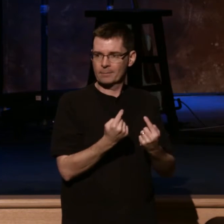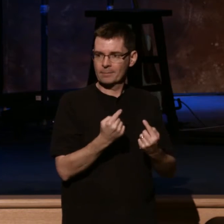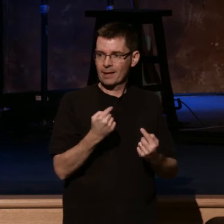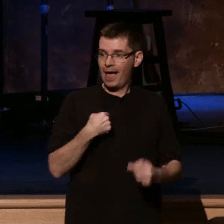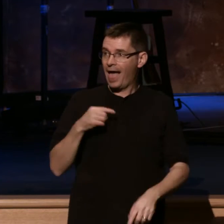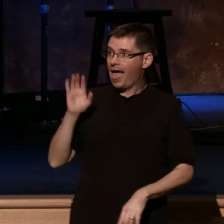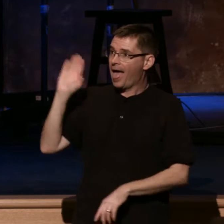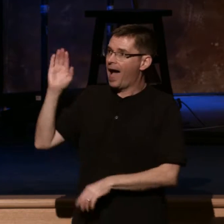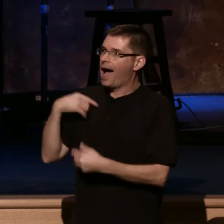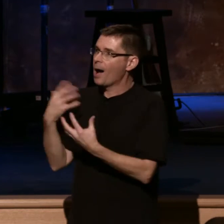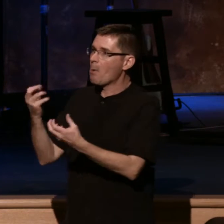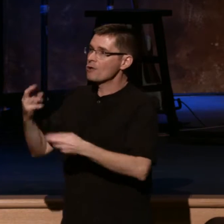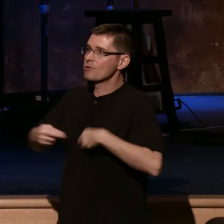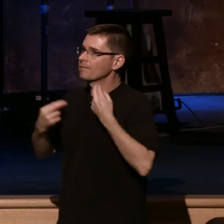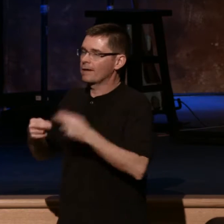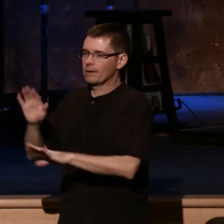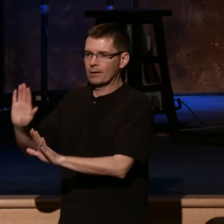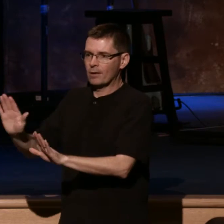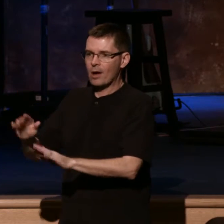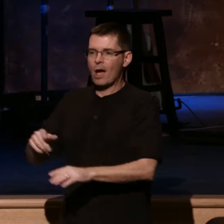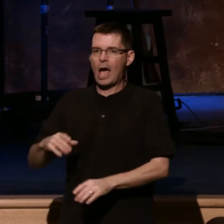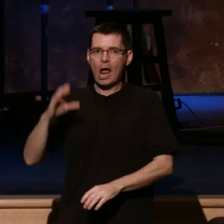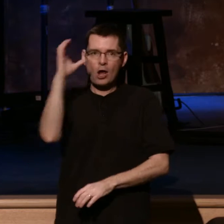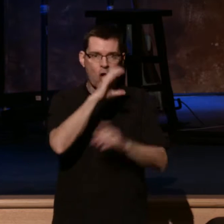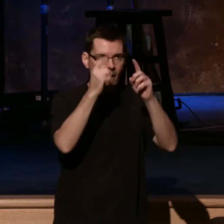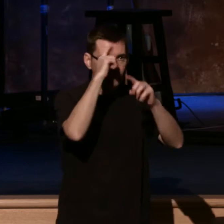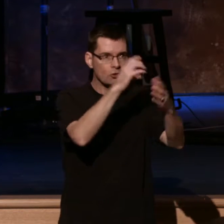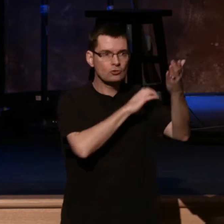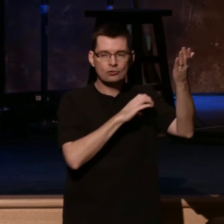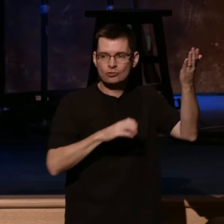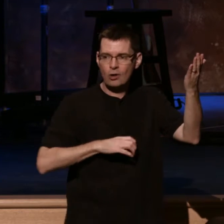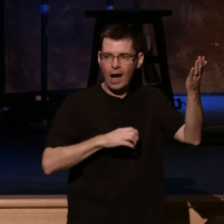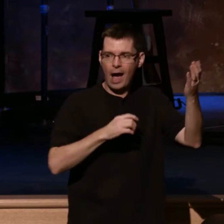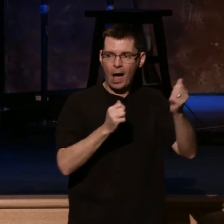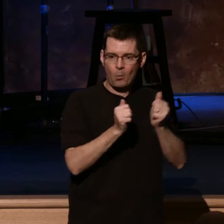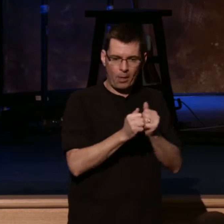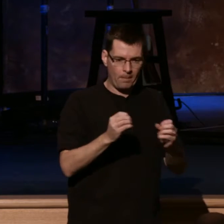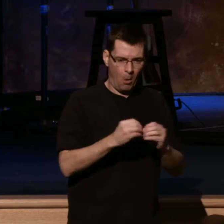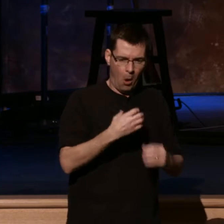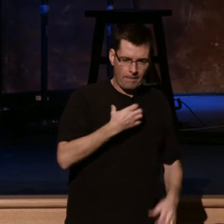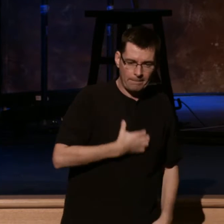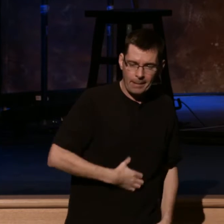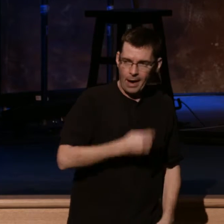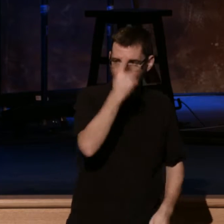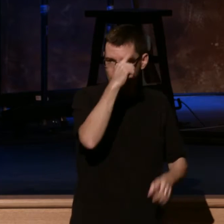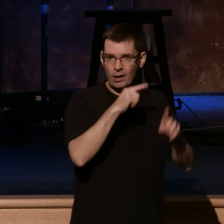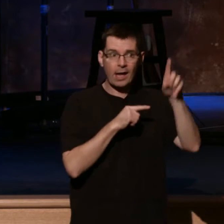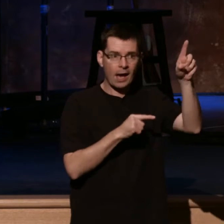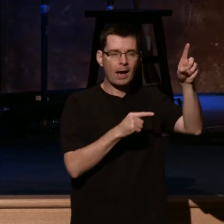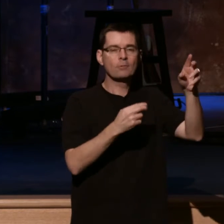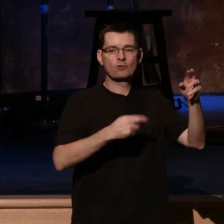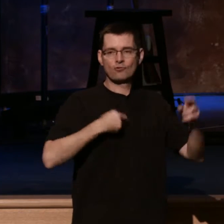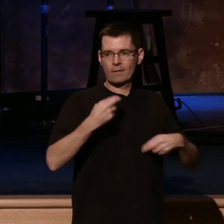culmination of what you've heard today really is putting us at the place with a new desire for Him and trusting Him for the results.